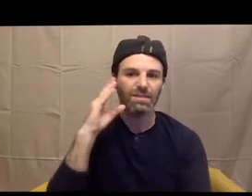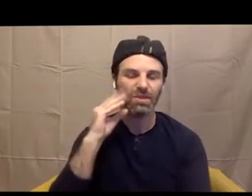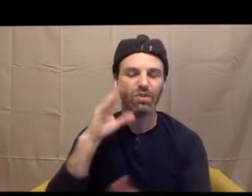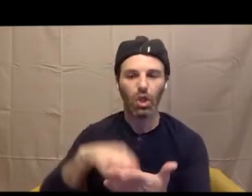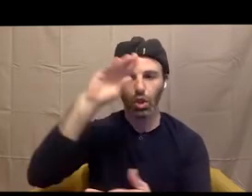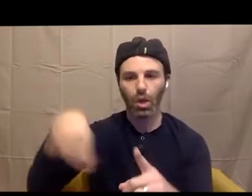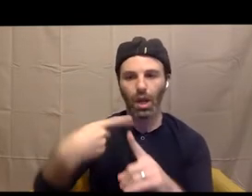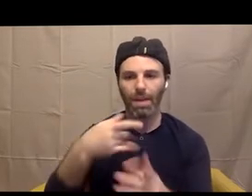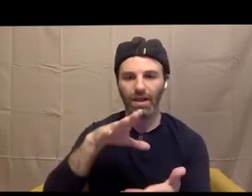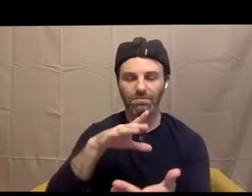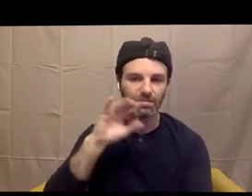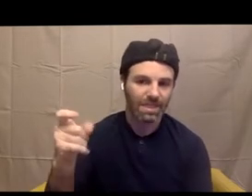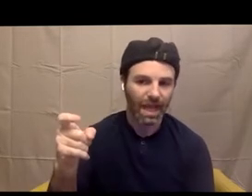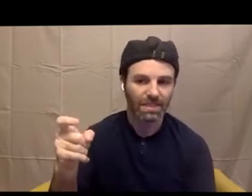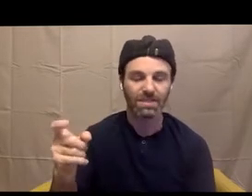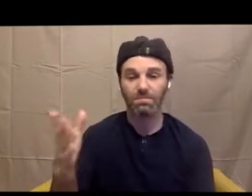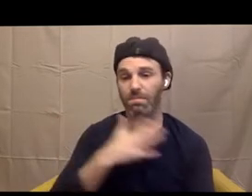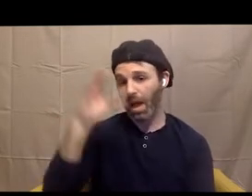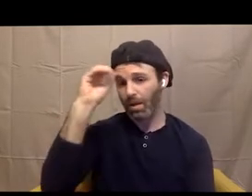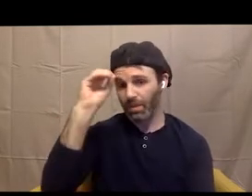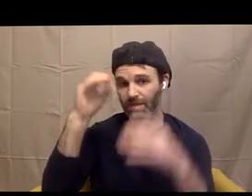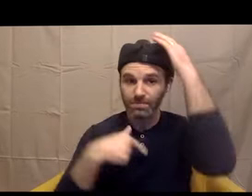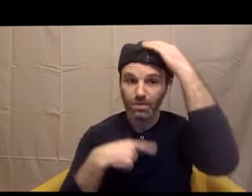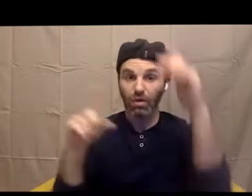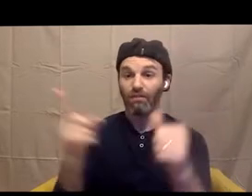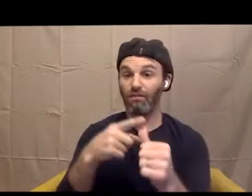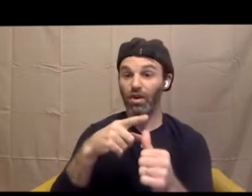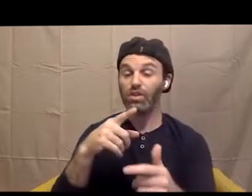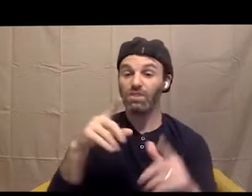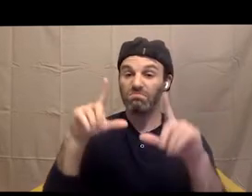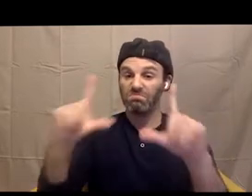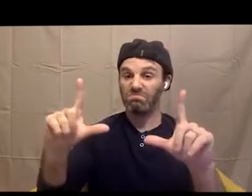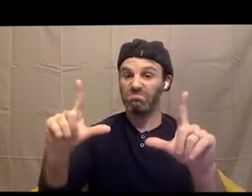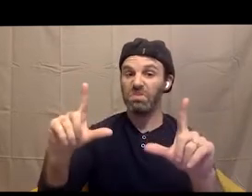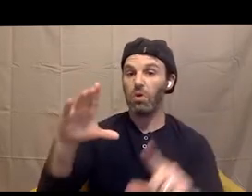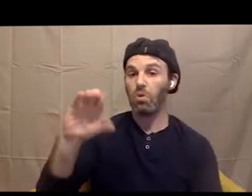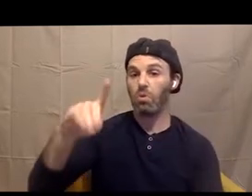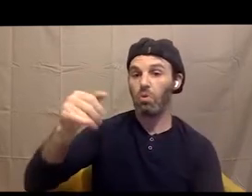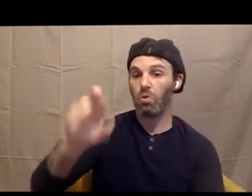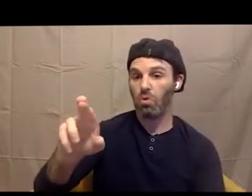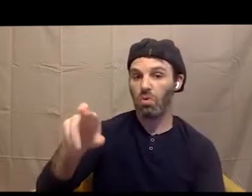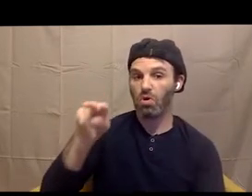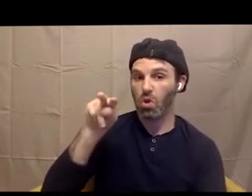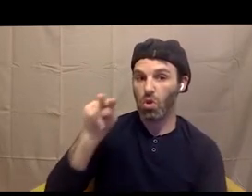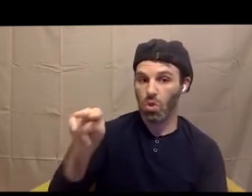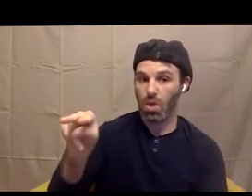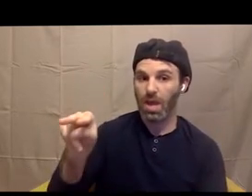So, in the first panel, we see Cooper. And he's looking at maybe a laptop. And we see a reflection in his glasses that there's a